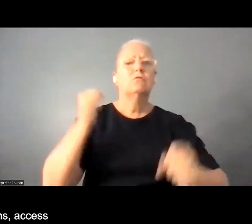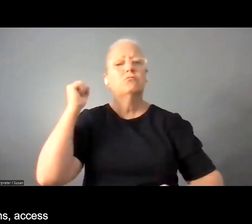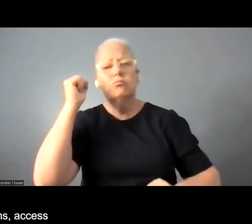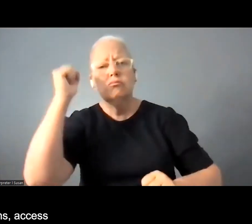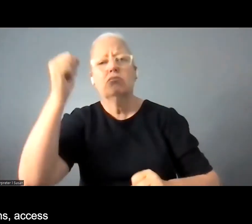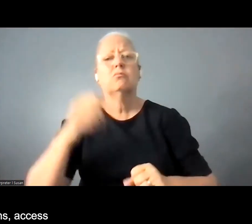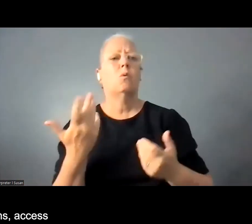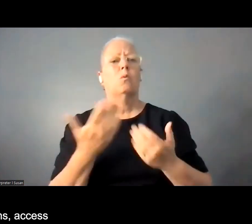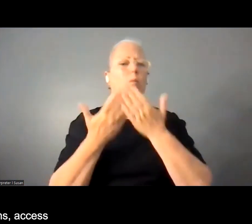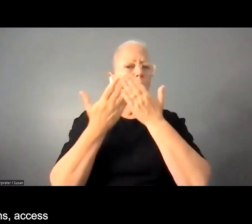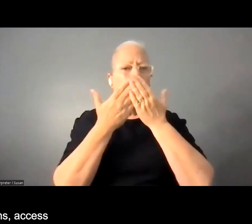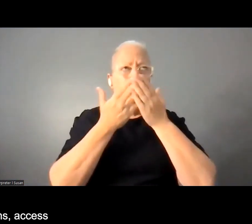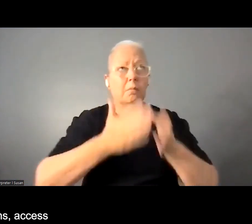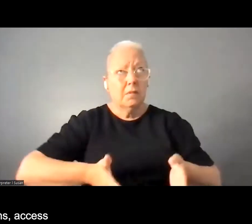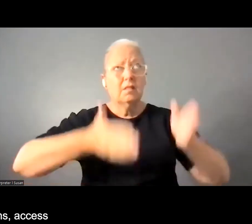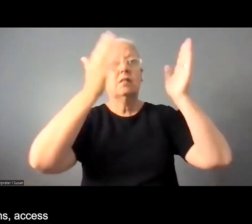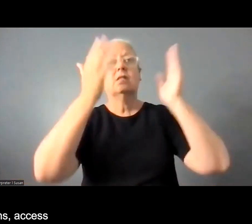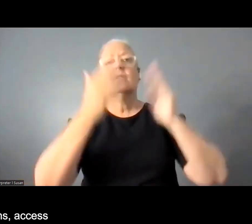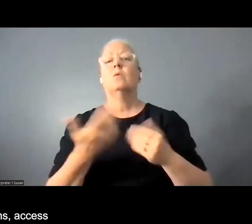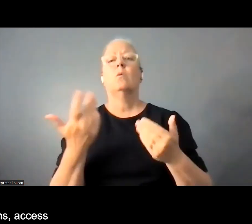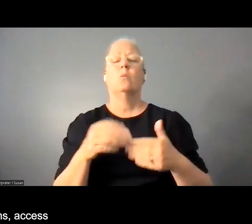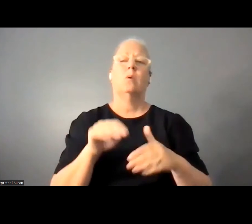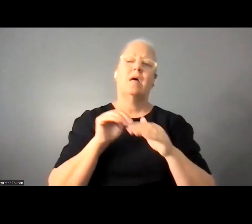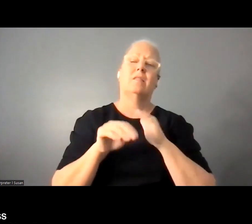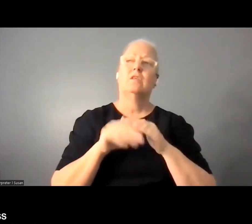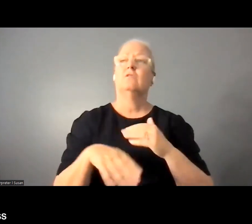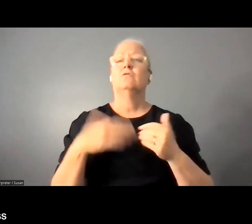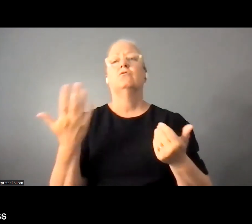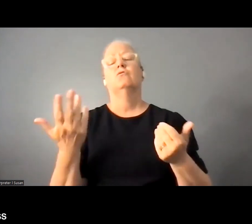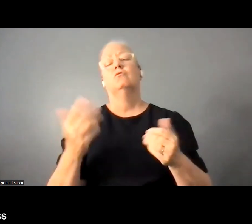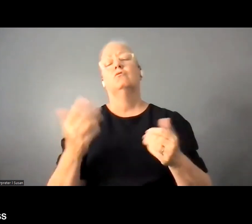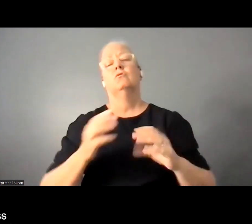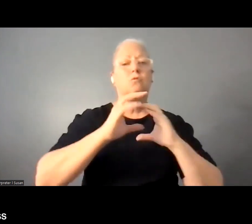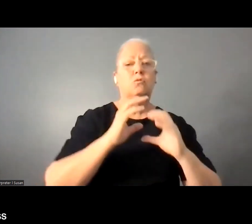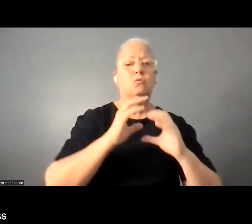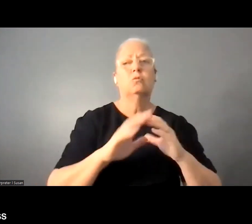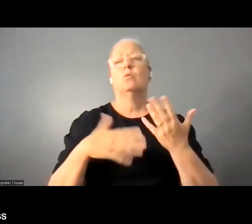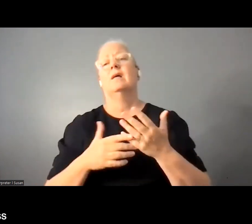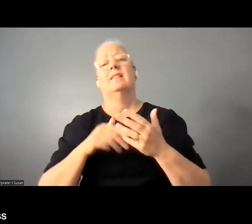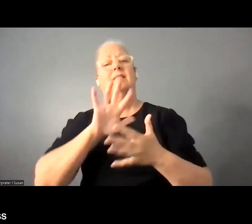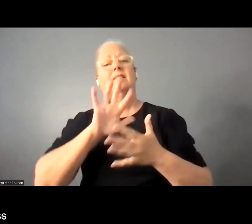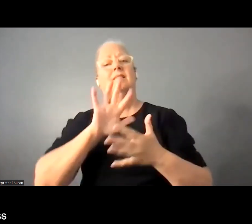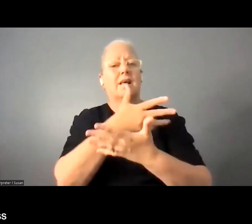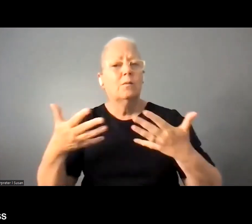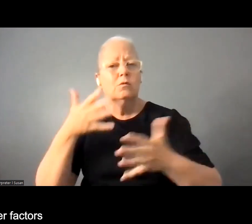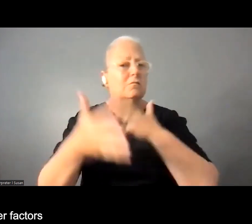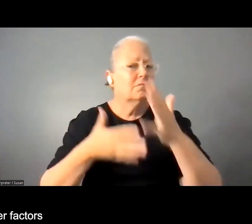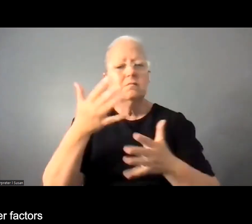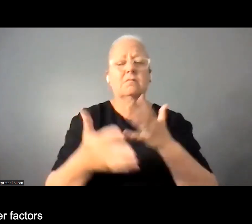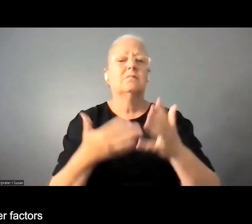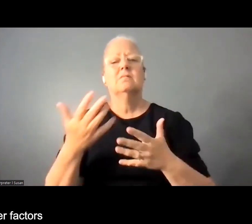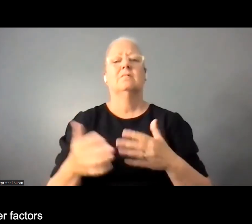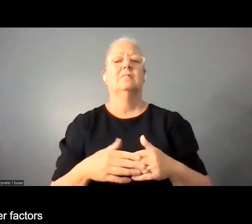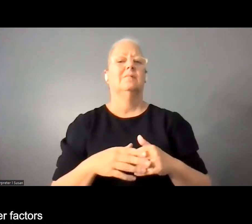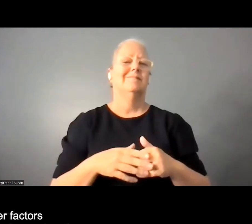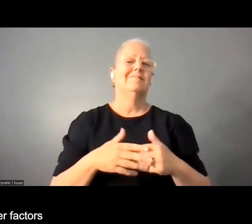and other forms access to communication access to sign language access to material in uh a reader friendly format and so